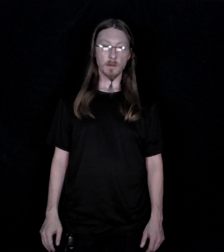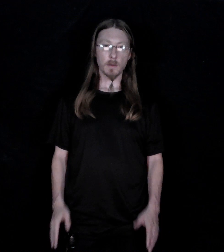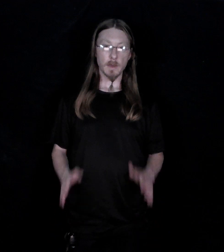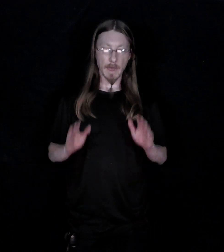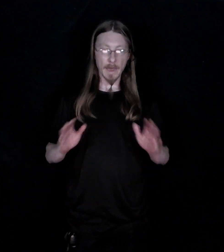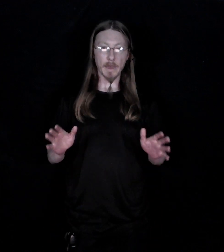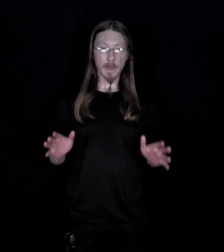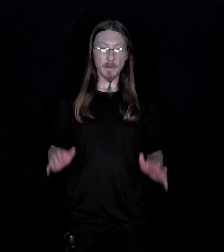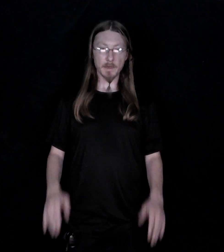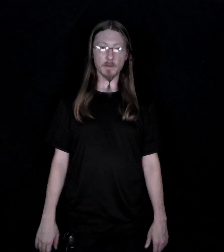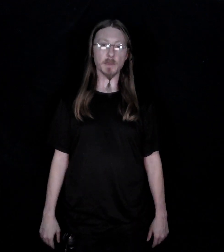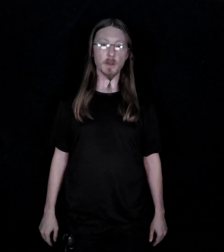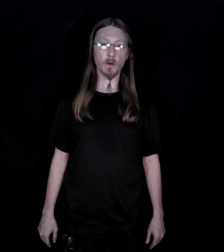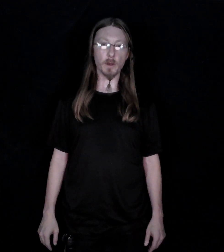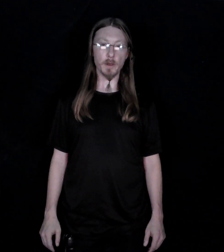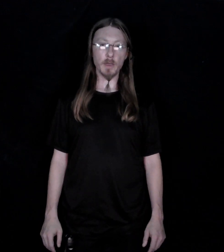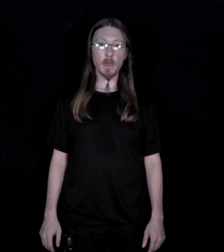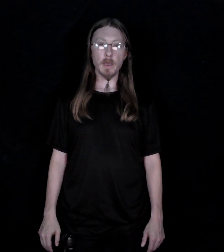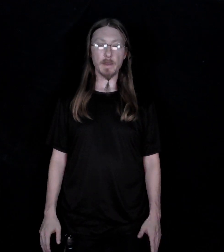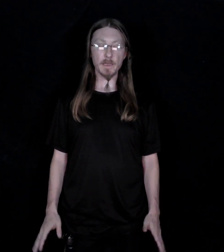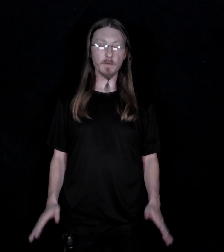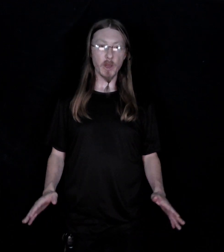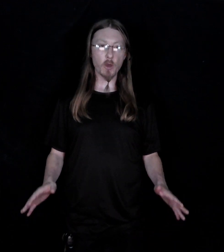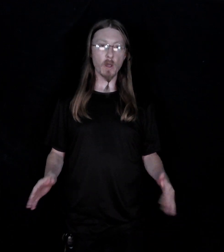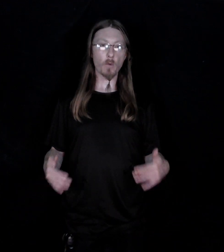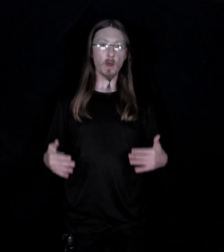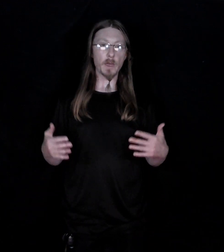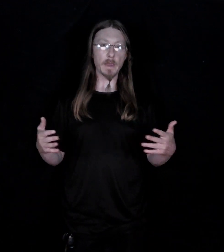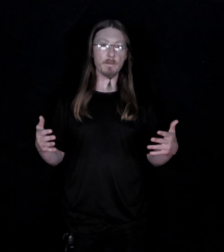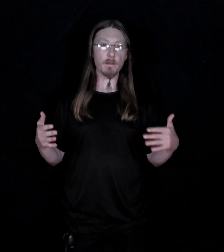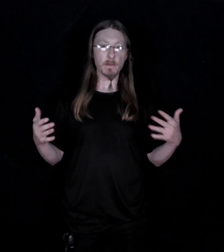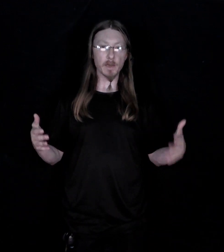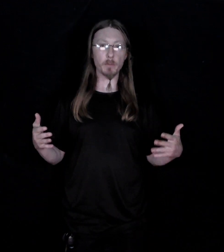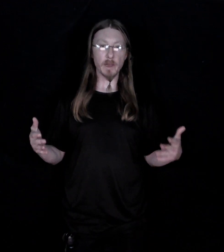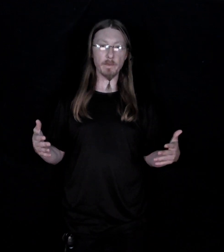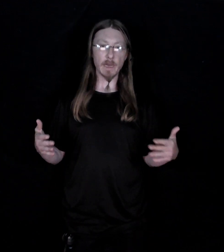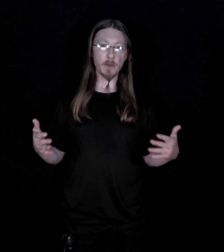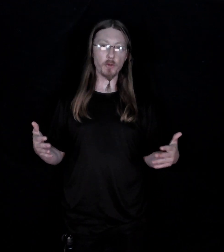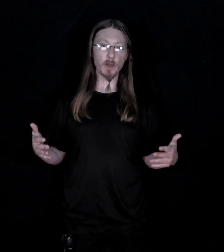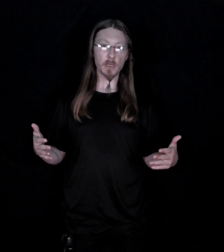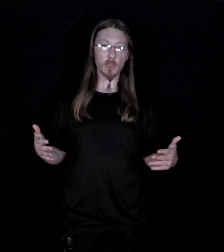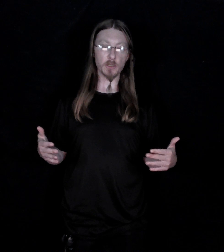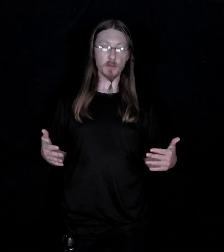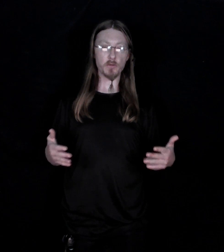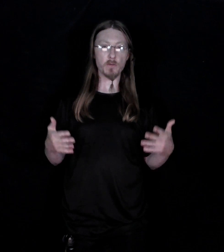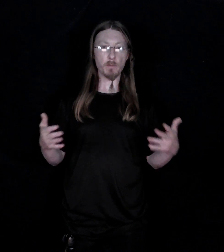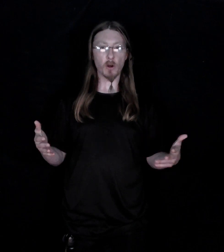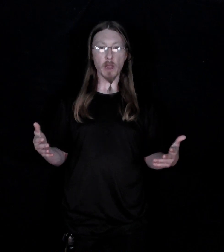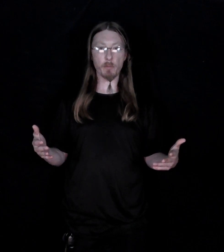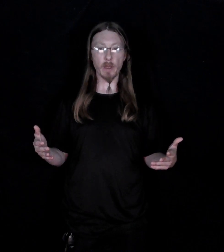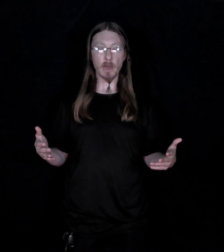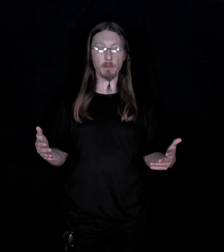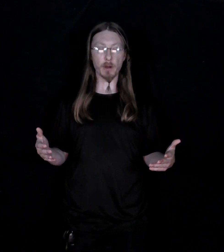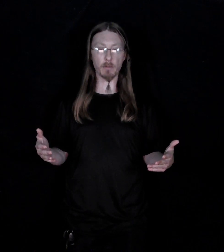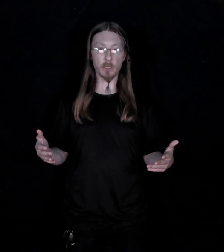Hi guys, how's it going? In this video I want to give a little bit of an introduction to the book I plan on publishing